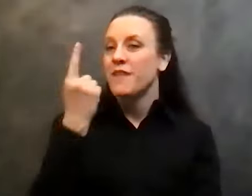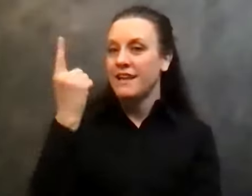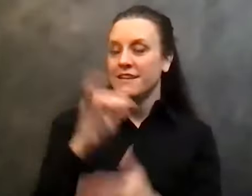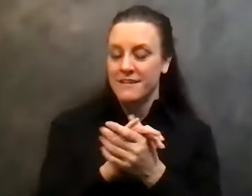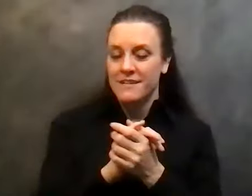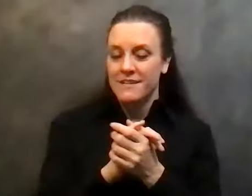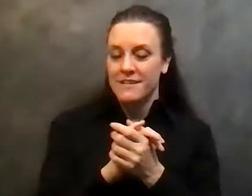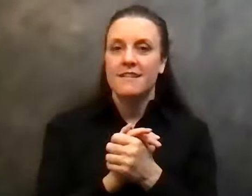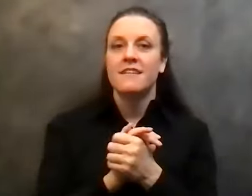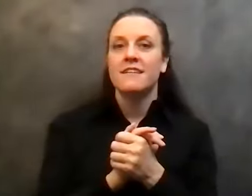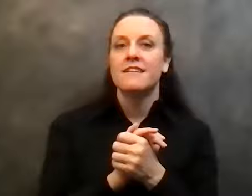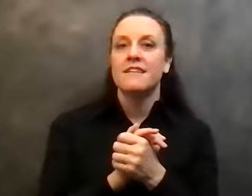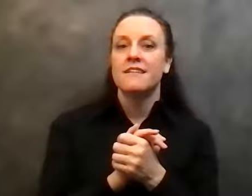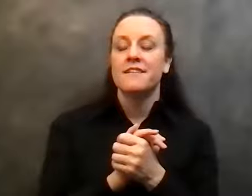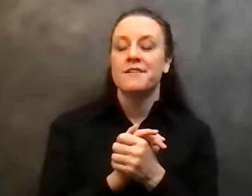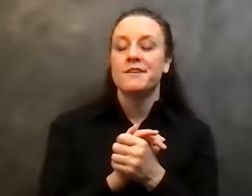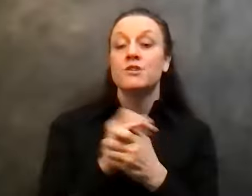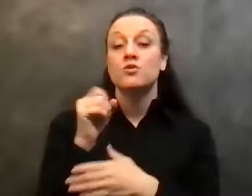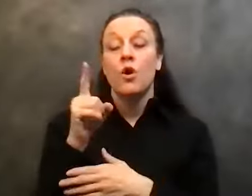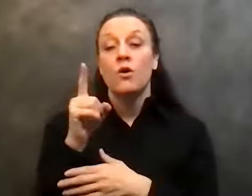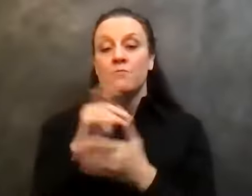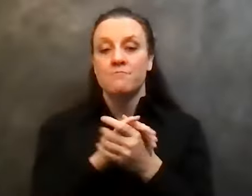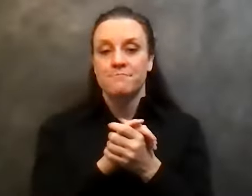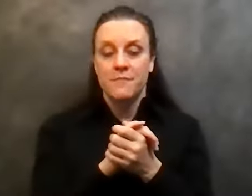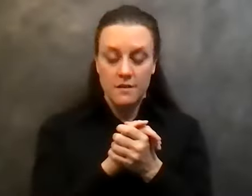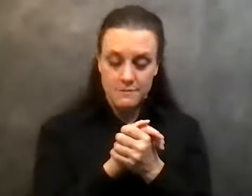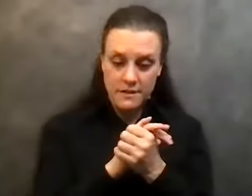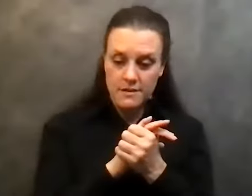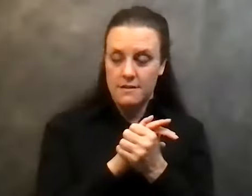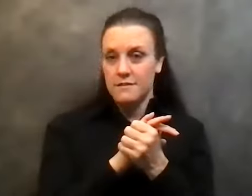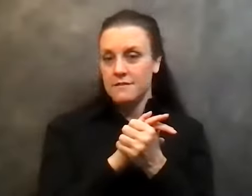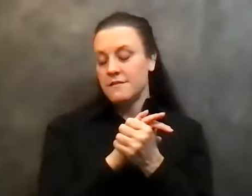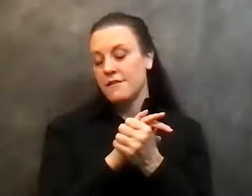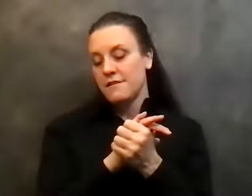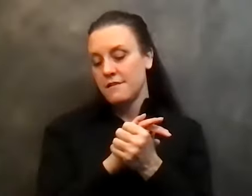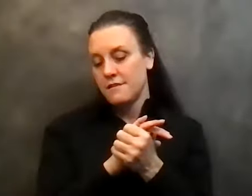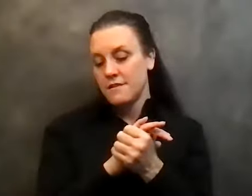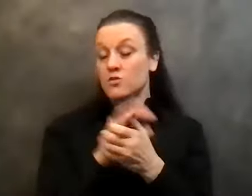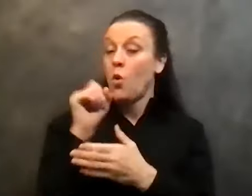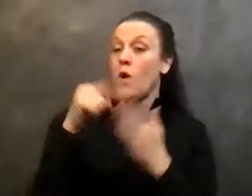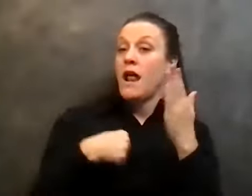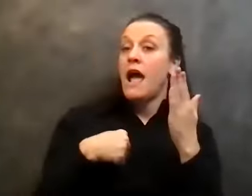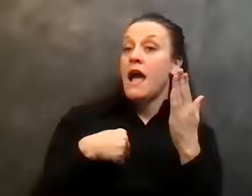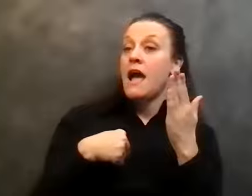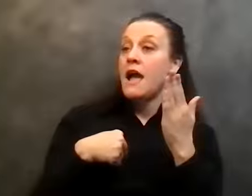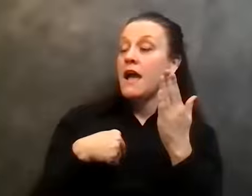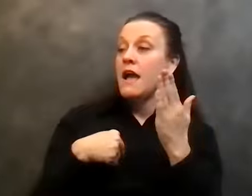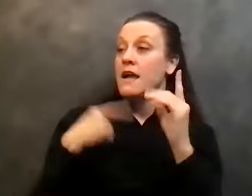You know, I mean, it's, it's unorthodox. It's a conundrum. So, so what happens? If we're lucky,